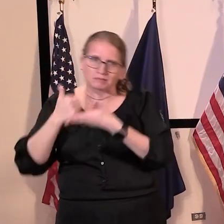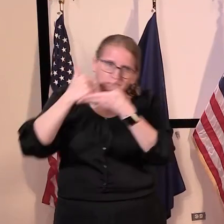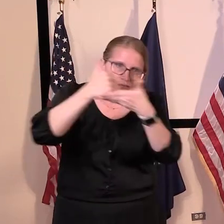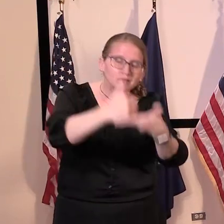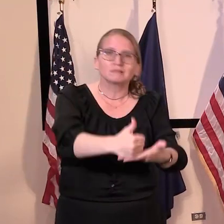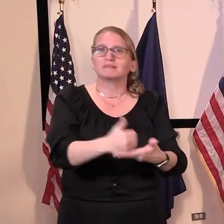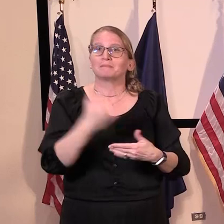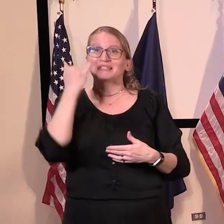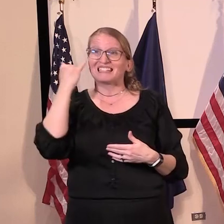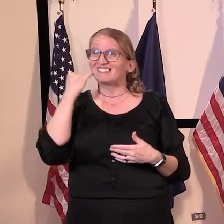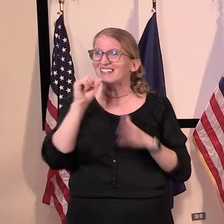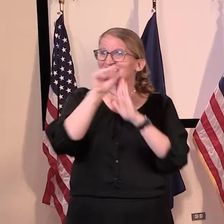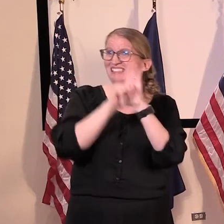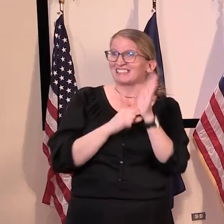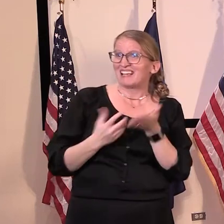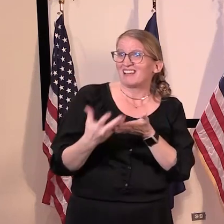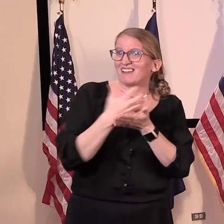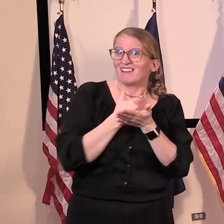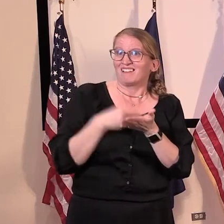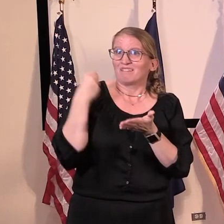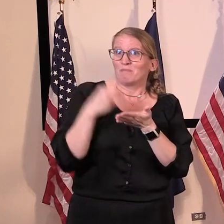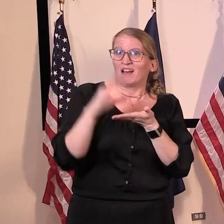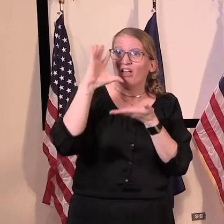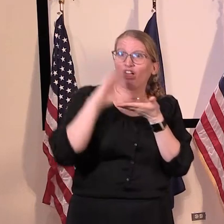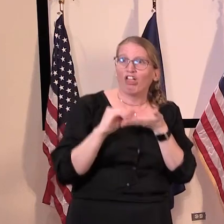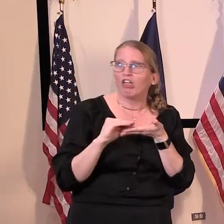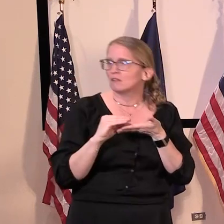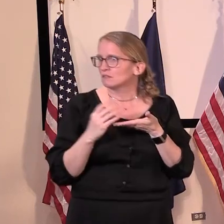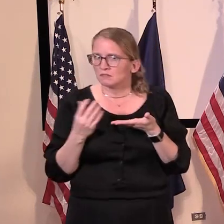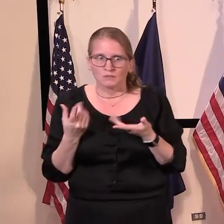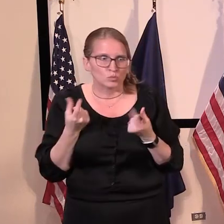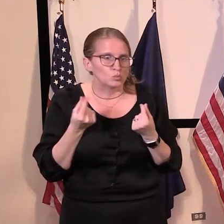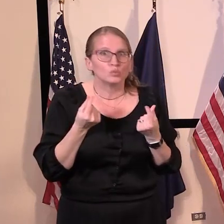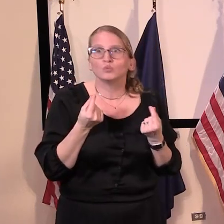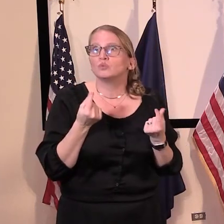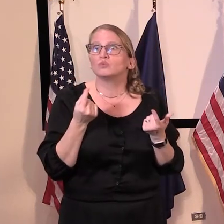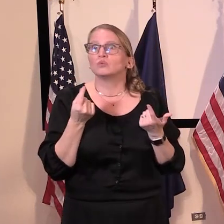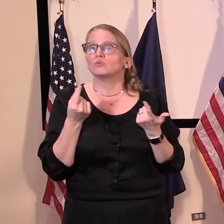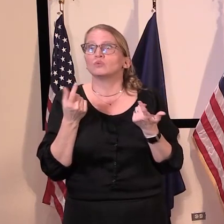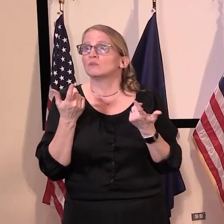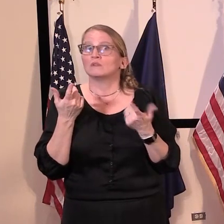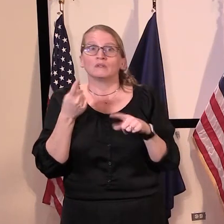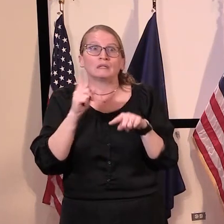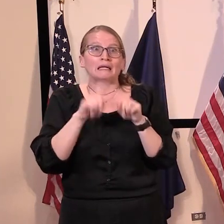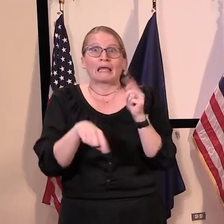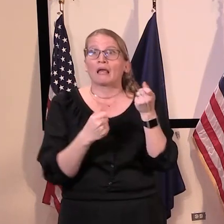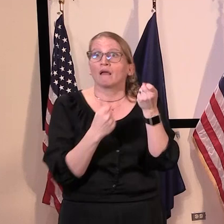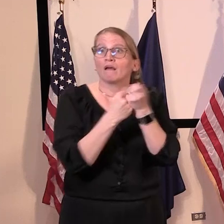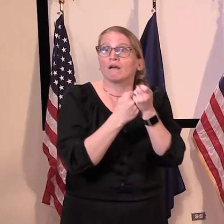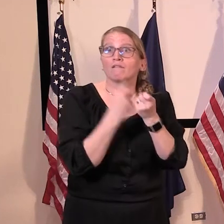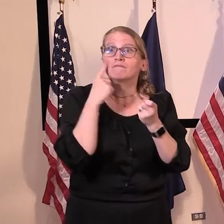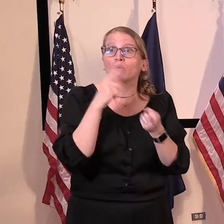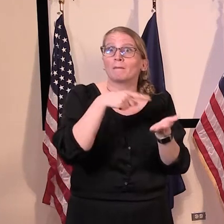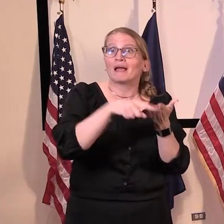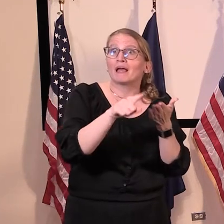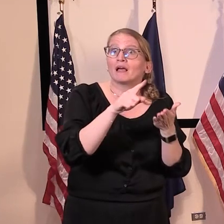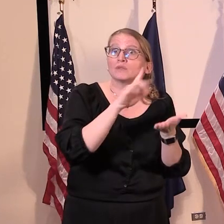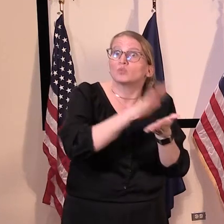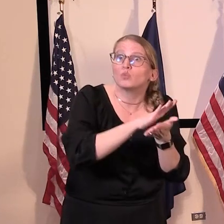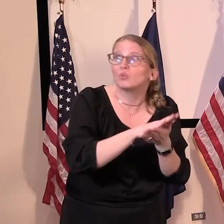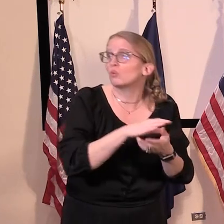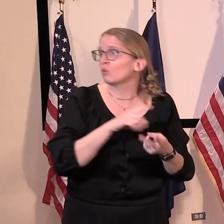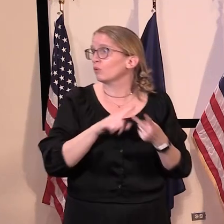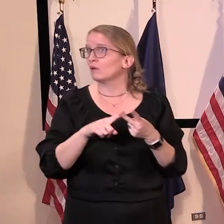pressure on our state budget. Will we be able to fund education the way our kids need it? Will we be able to